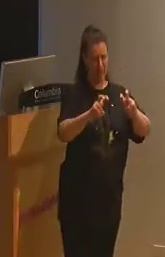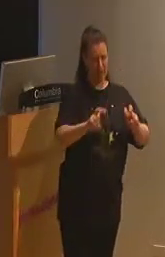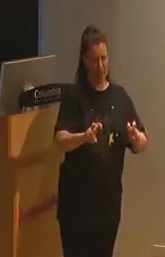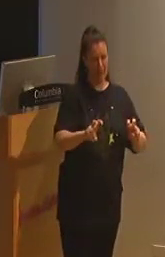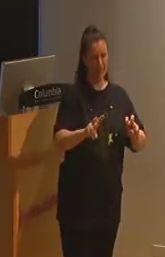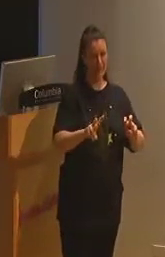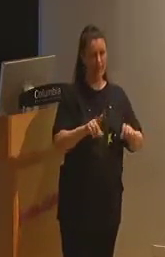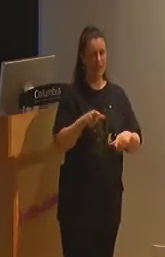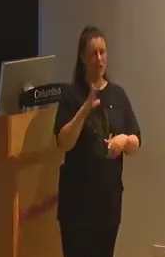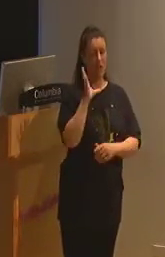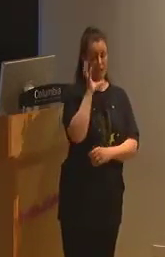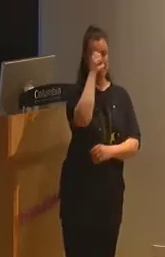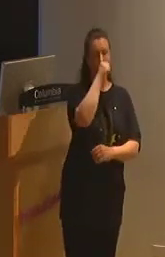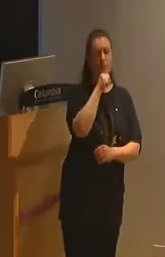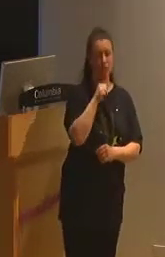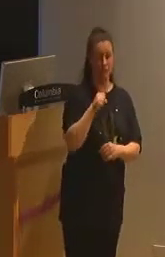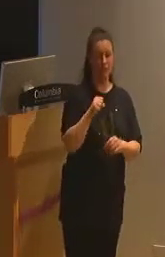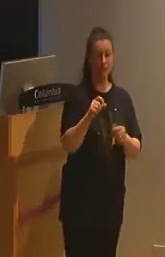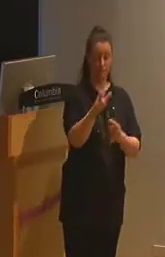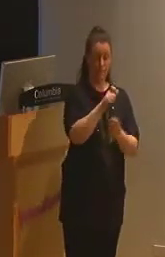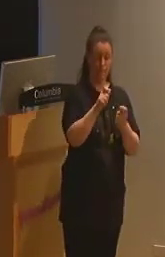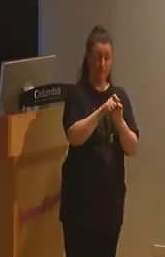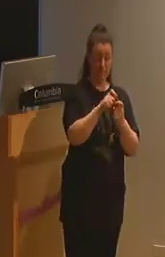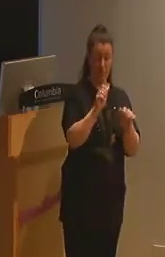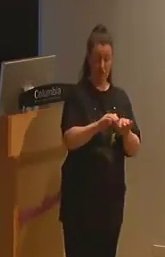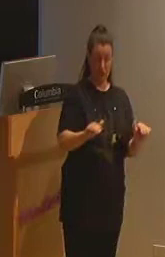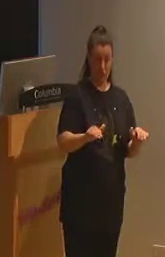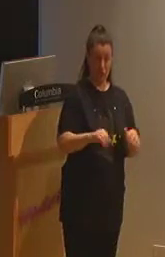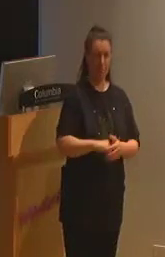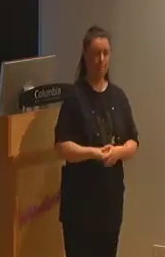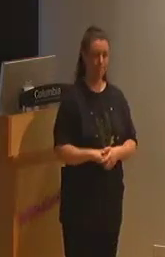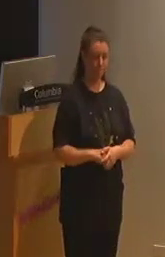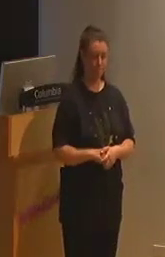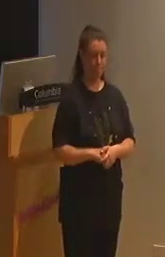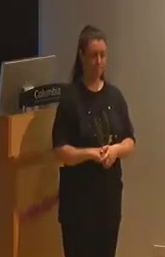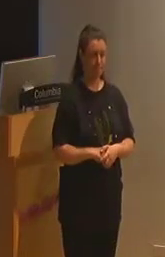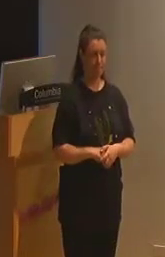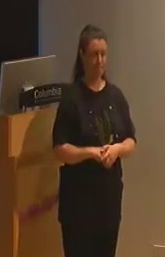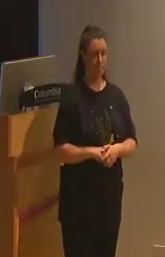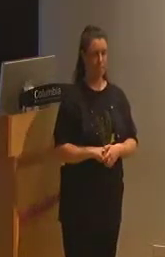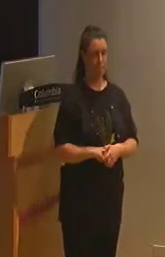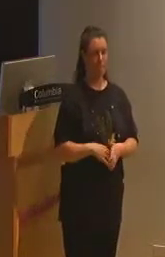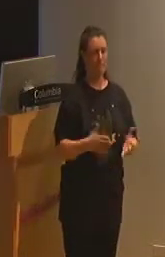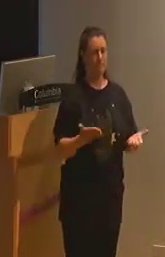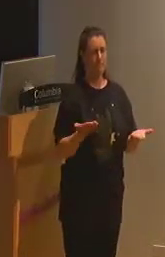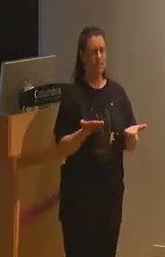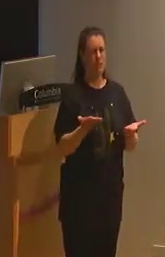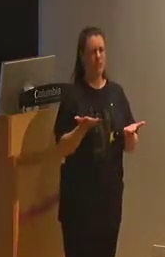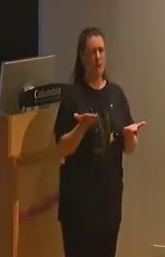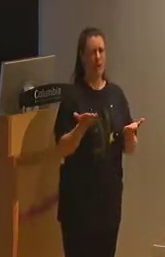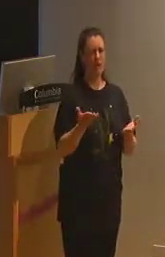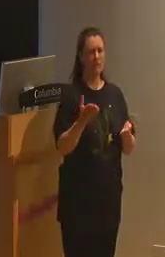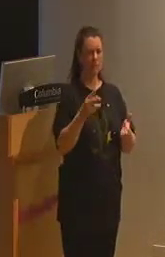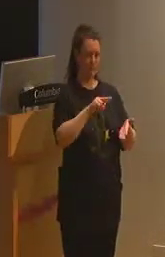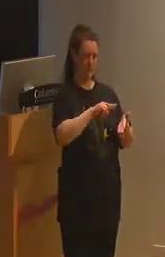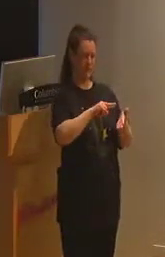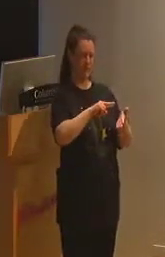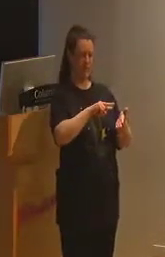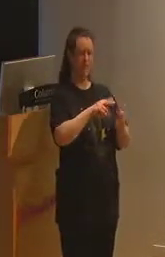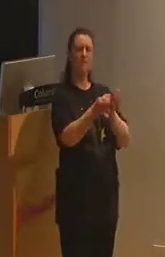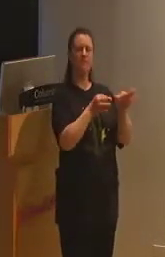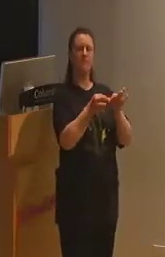Quote, enlightened ideal of reason drew on continued notions of what constitutes a person, where autonomy and rationality